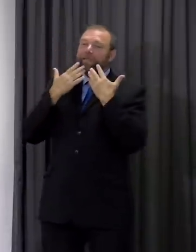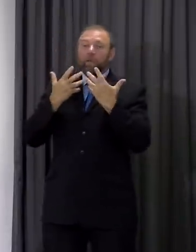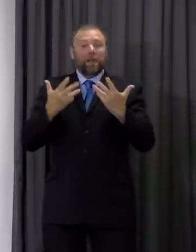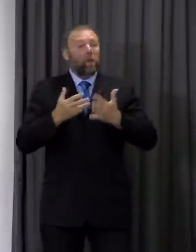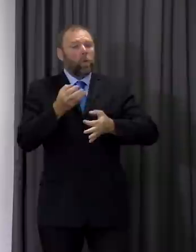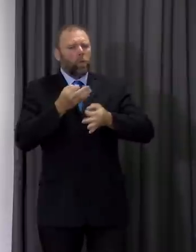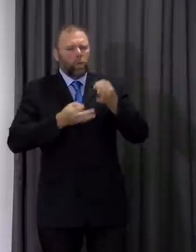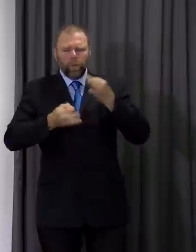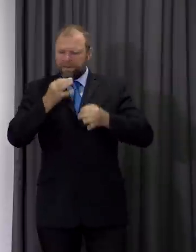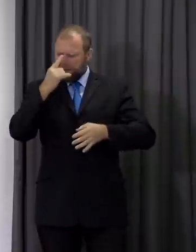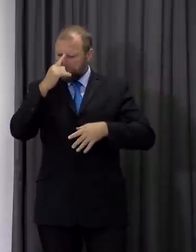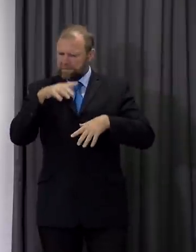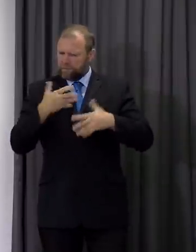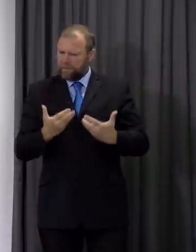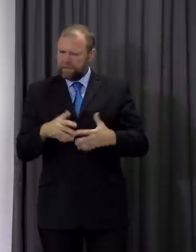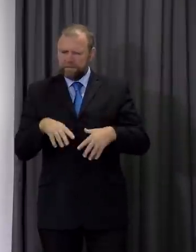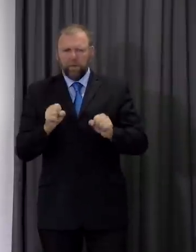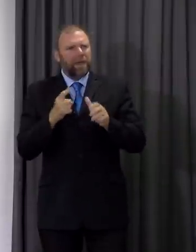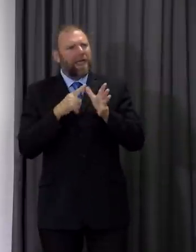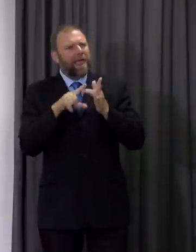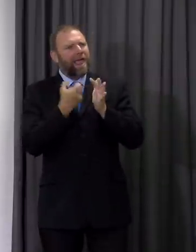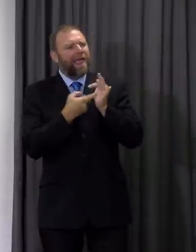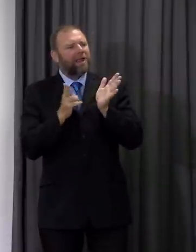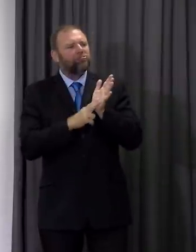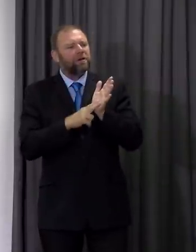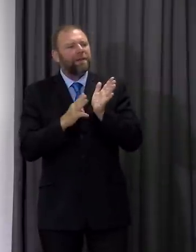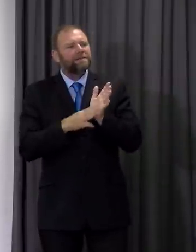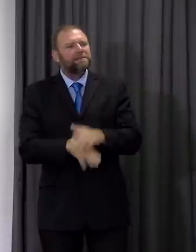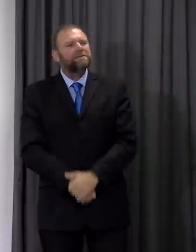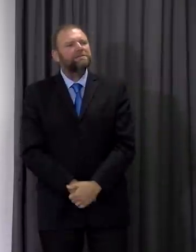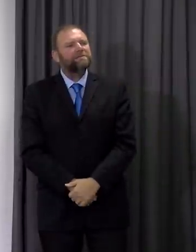questions, and I think today we're starting with Adrian Masters from ITV Wales.